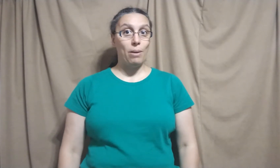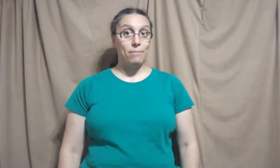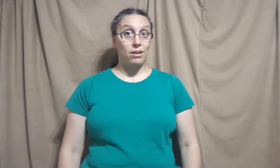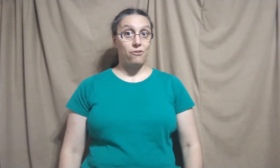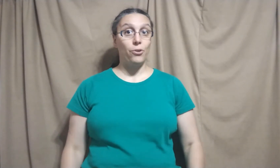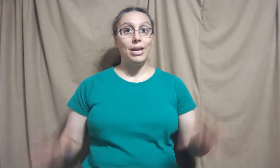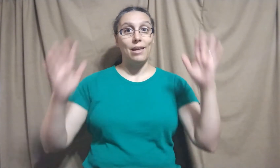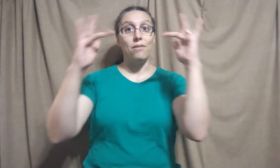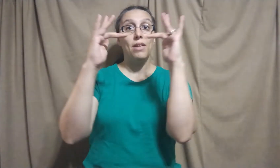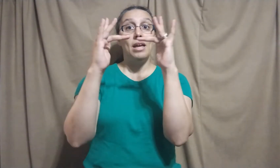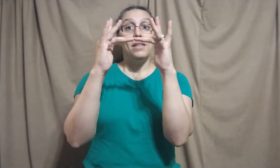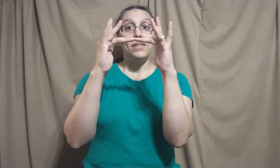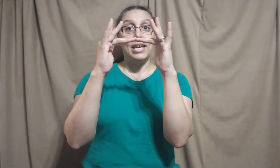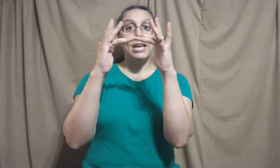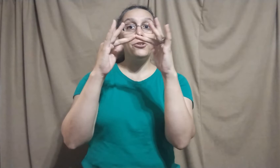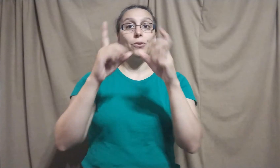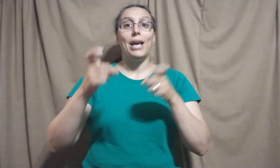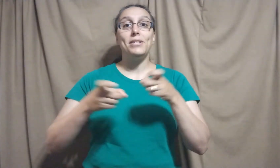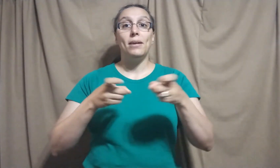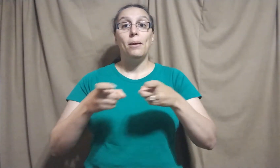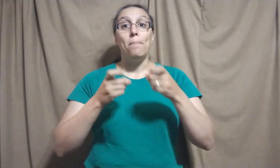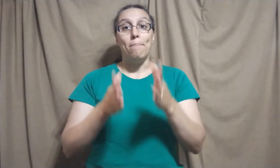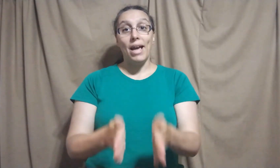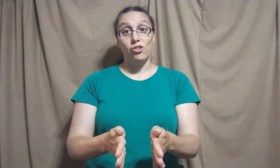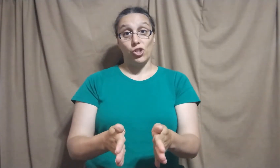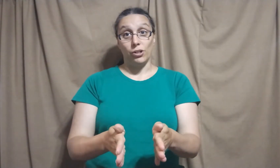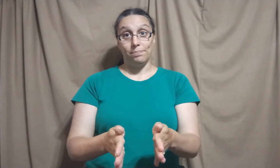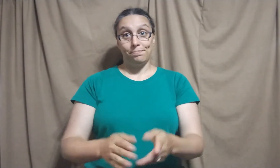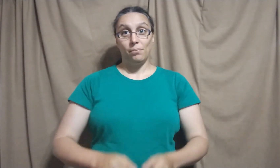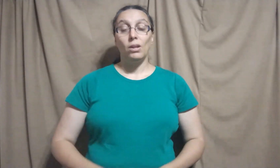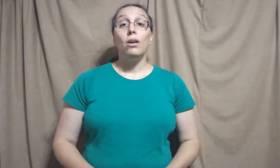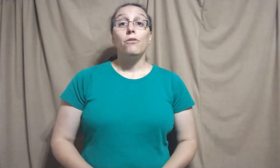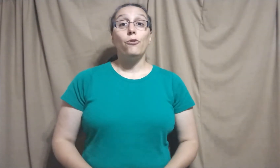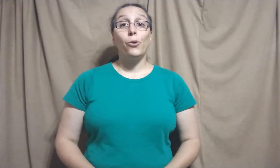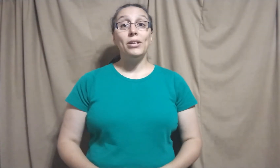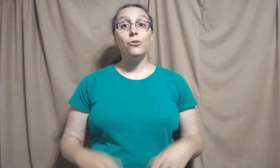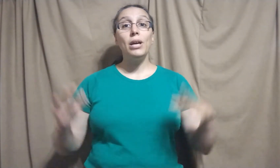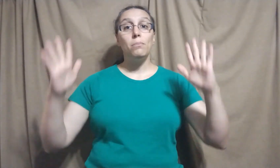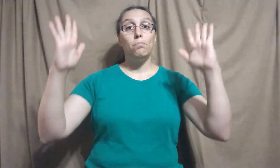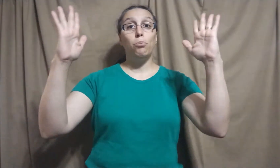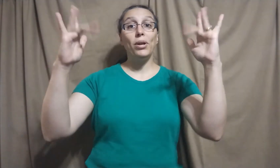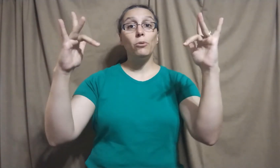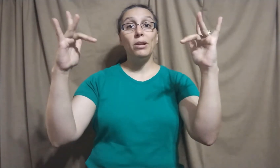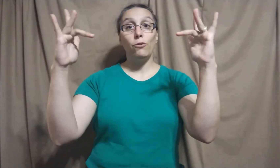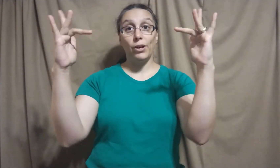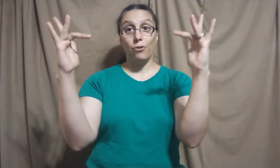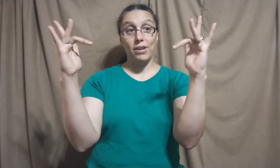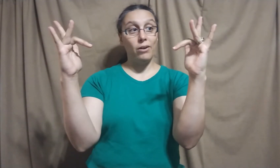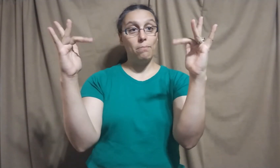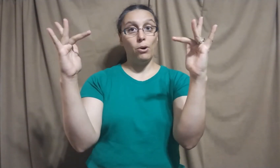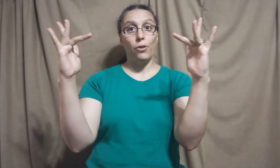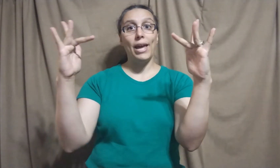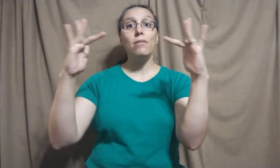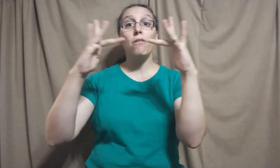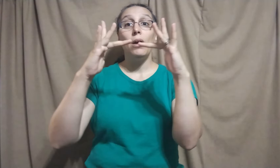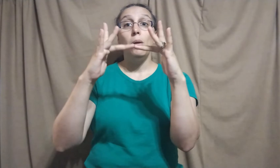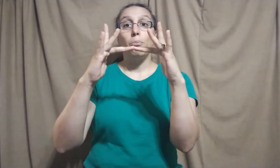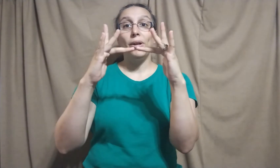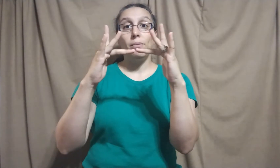Web Minister is the Internet Manager. So for internet, point your middle fingers down on both hands, bring them